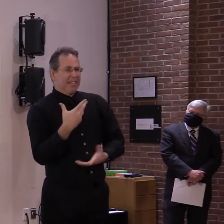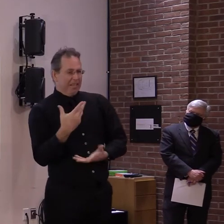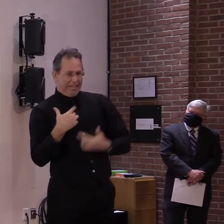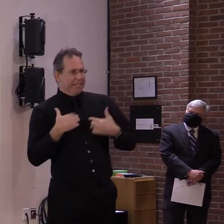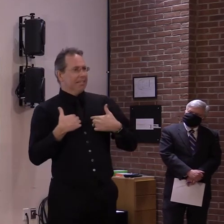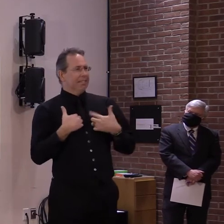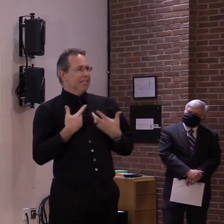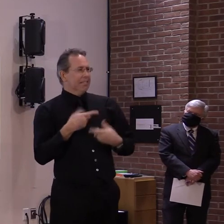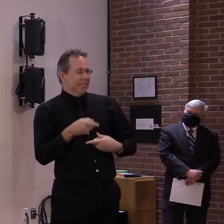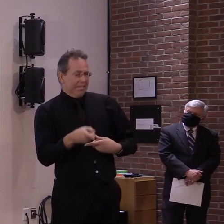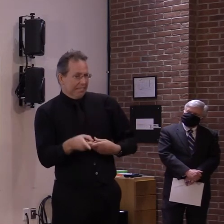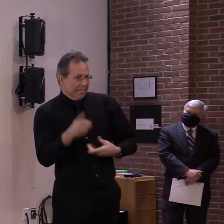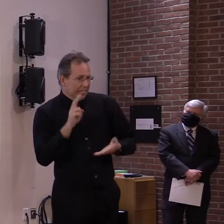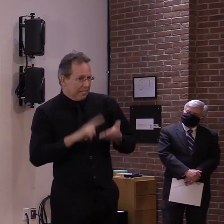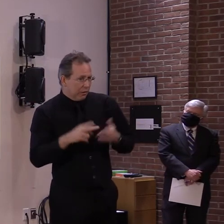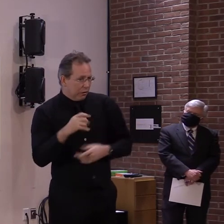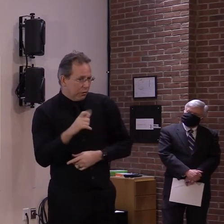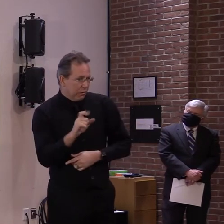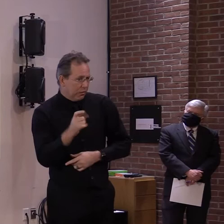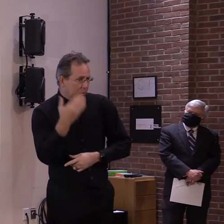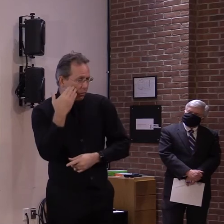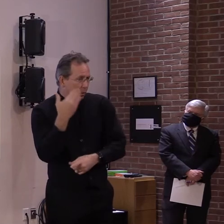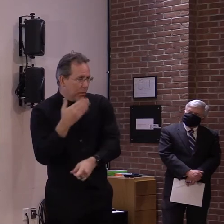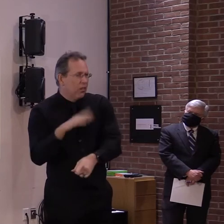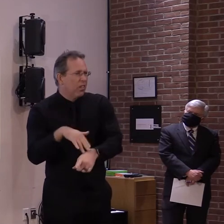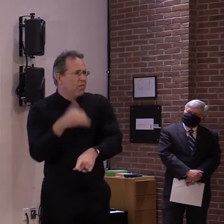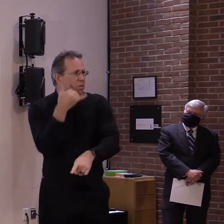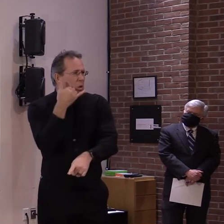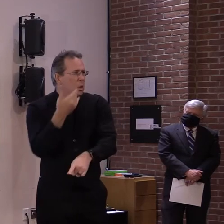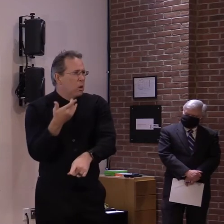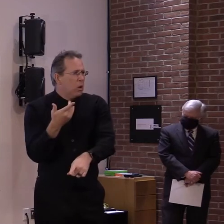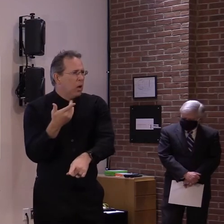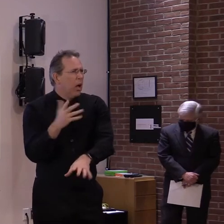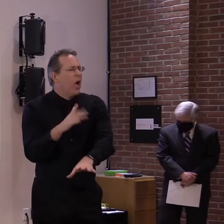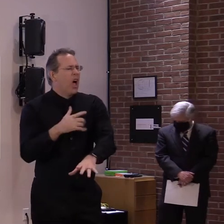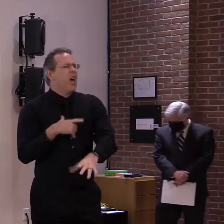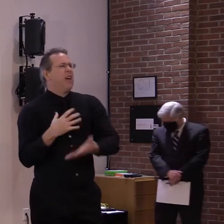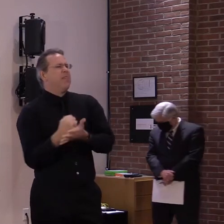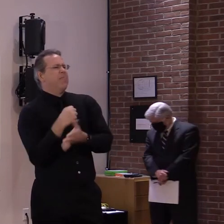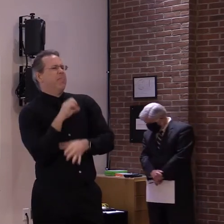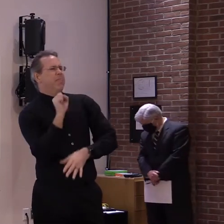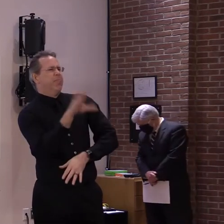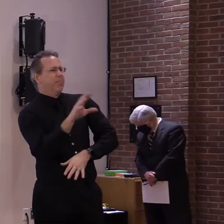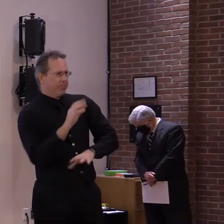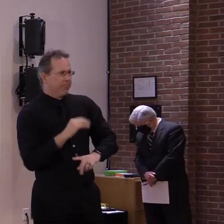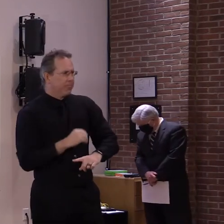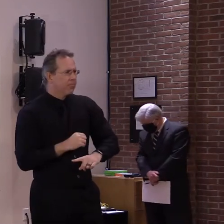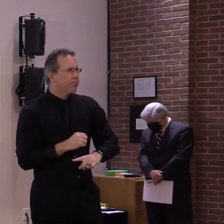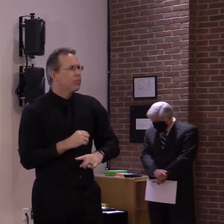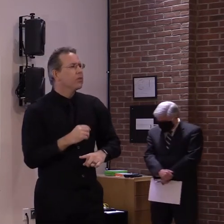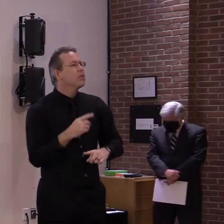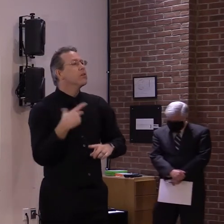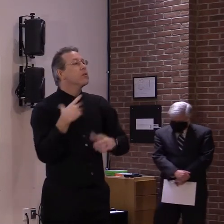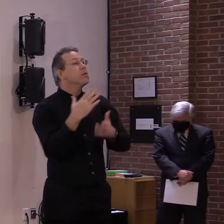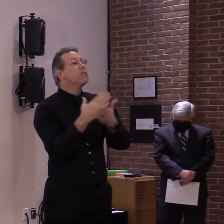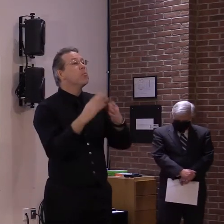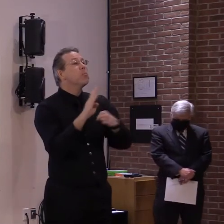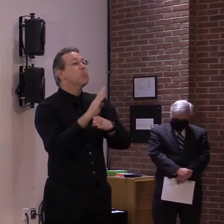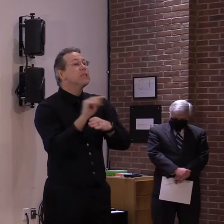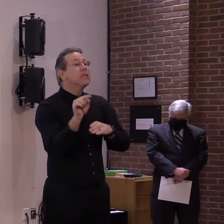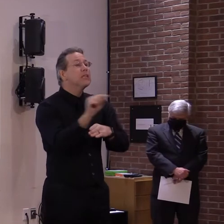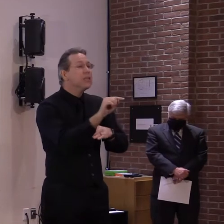I think I reported on Tuesday, there were some entities that were allowed to move forward, some banks